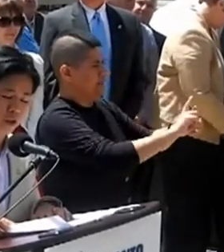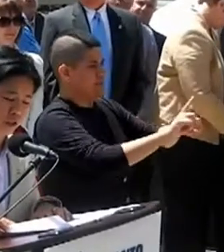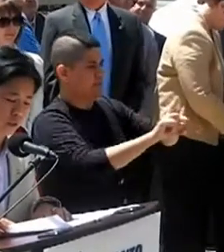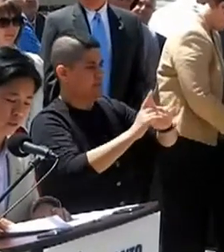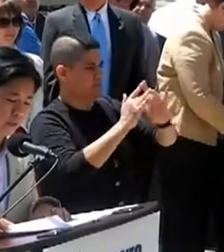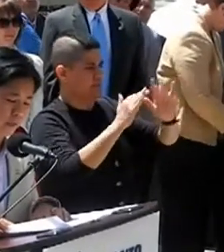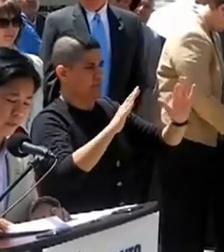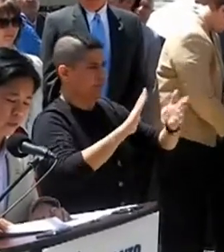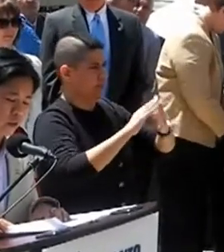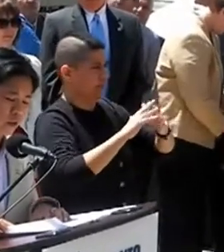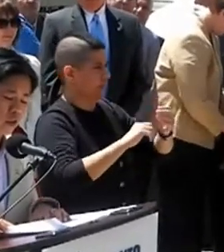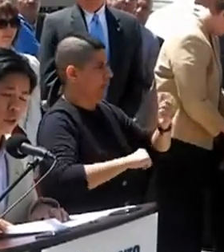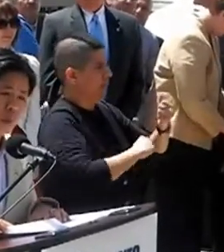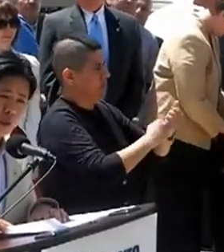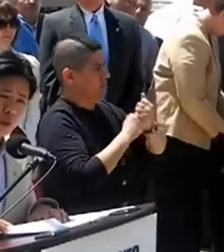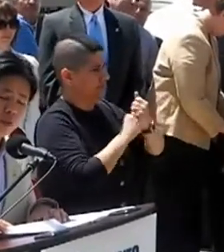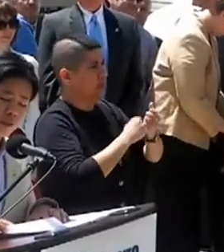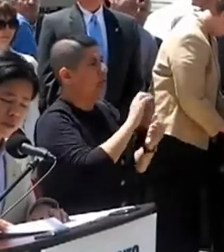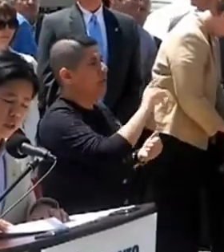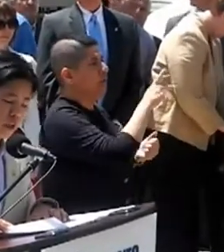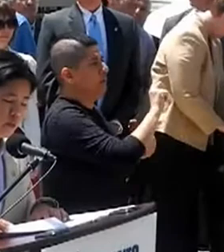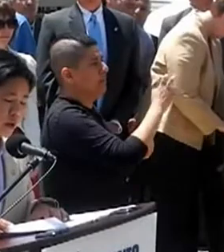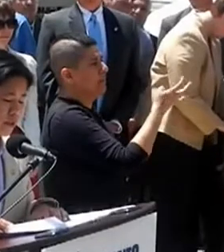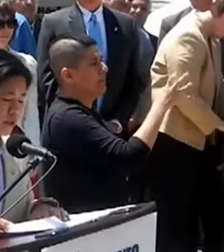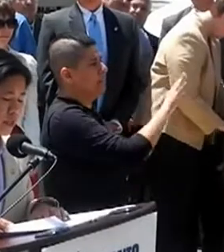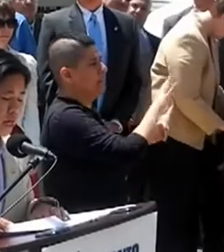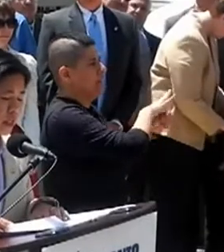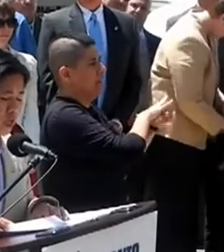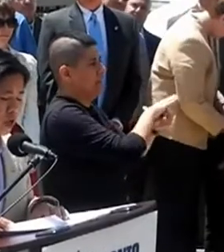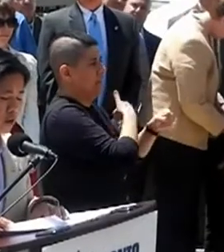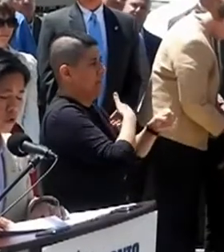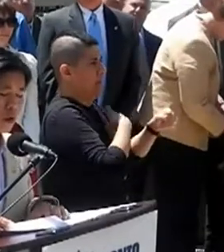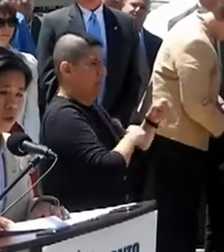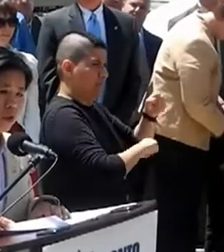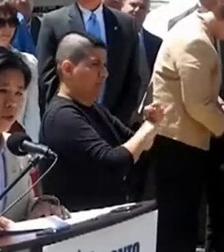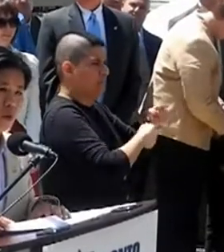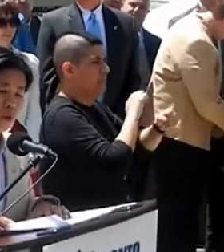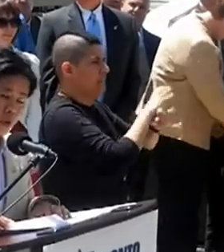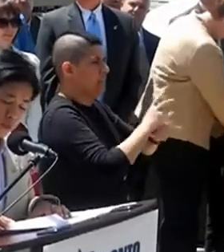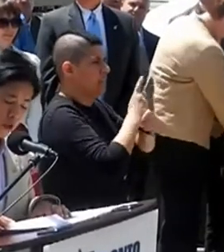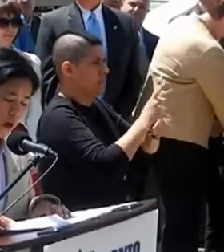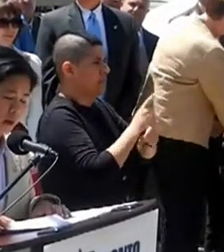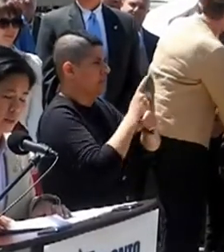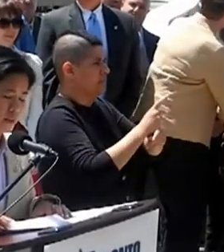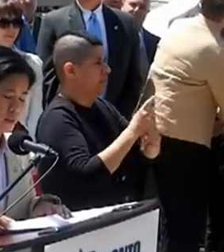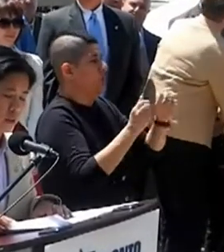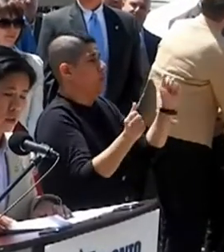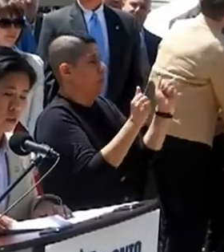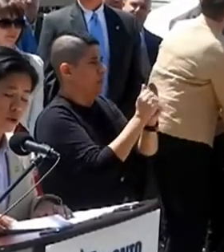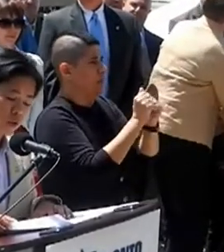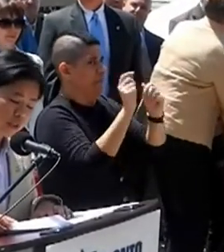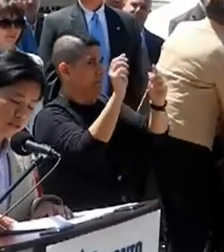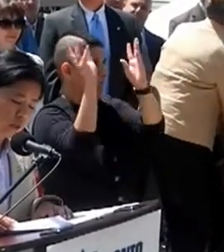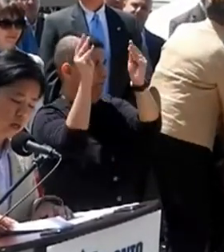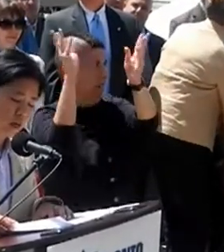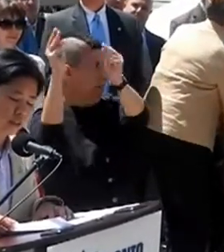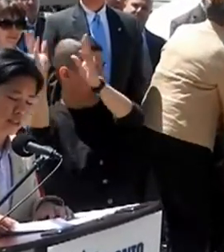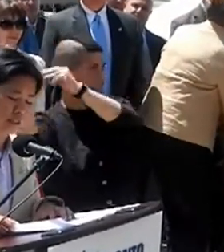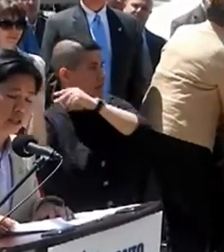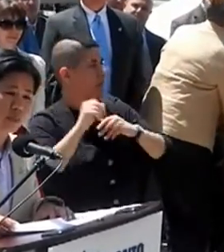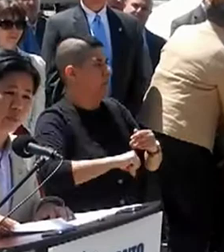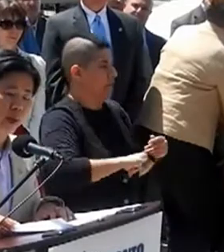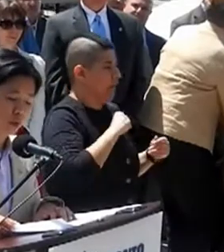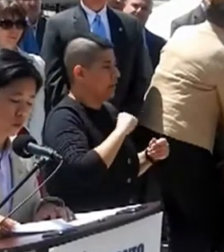make up Toronto. CUPI Local 79 members take care of Toronto with pride. Local 79